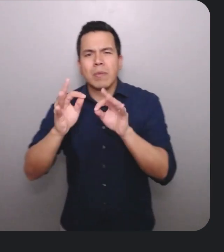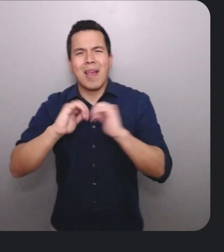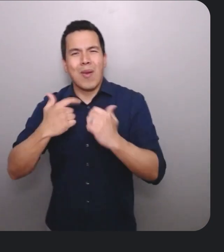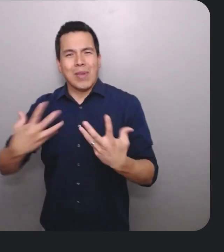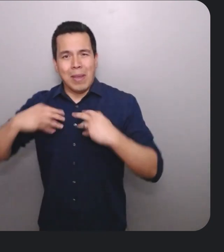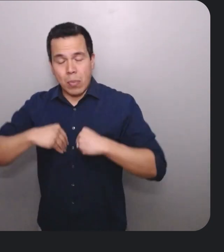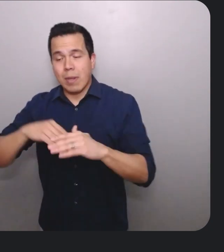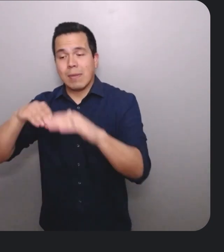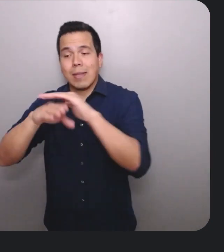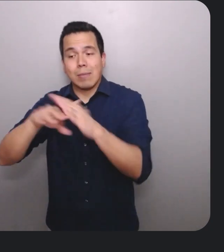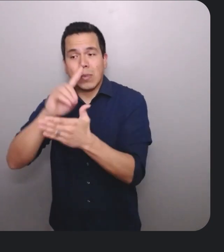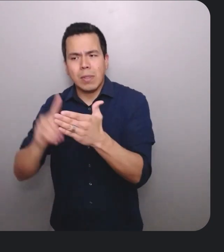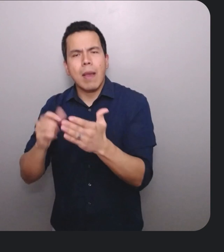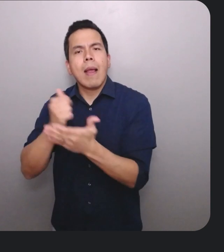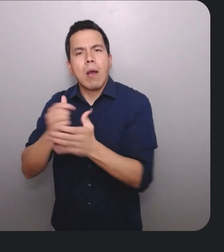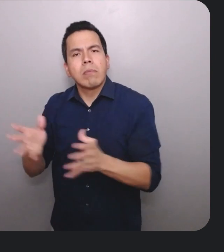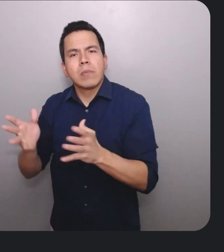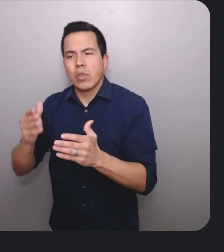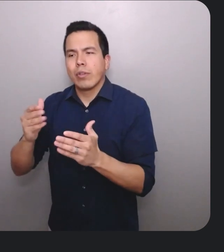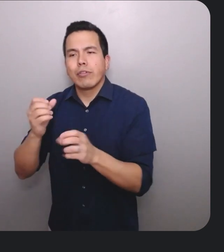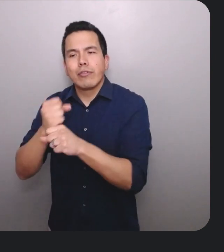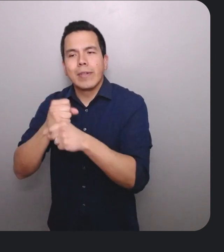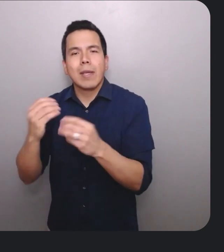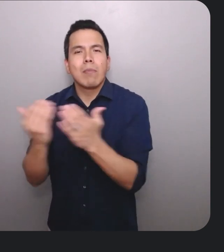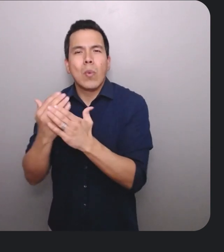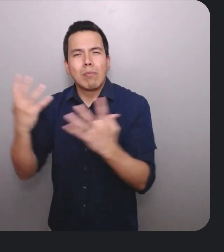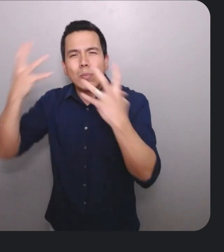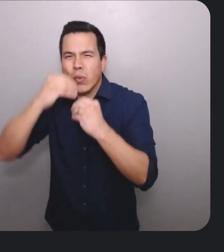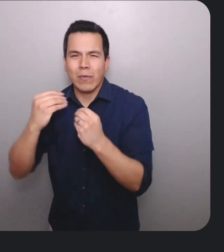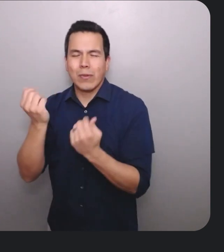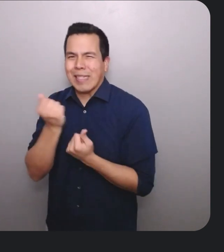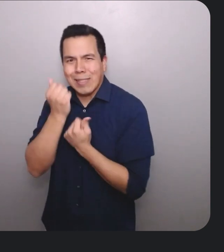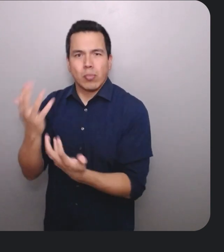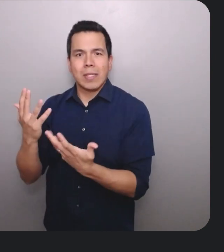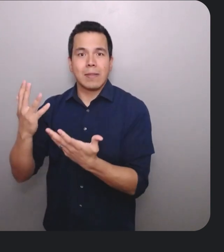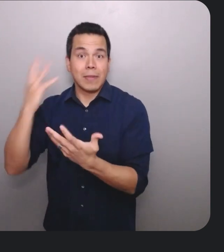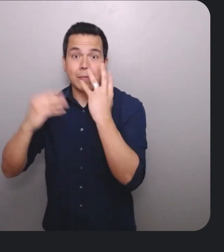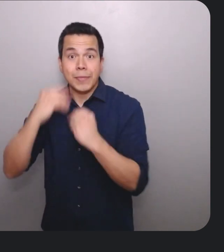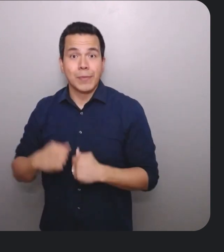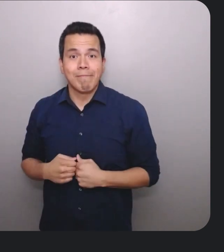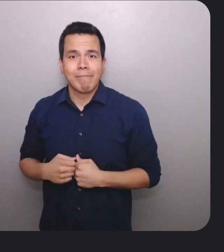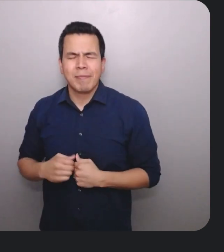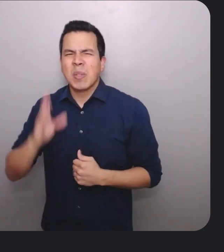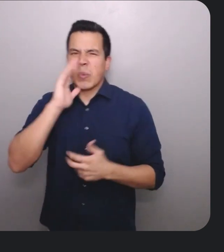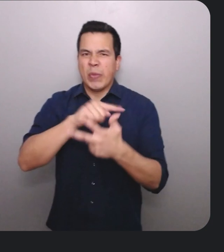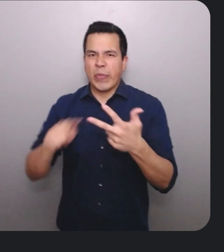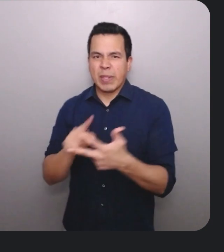embrace accessible design as a way to create even more beautiful and expressive experiences. First, Dahlia, a program manager